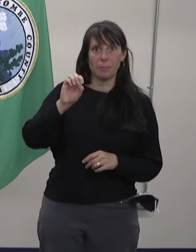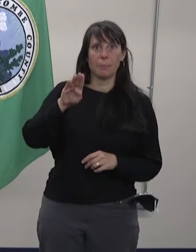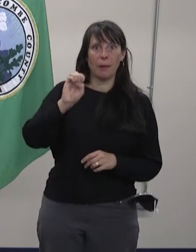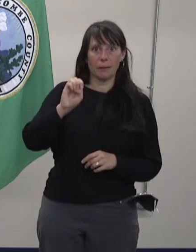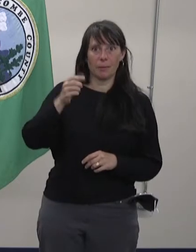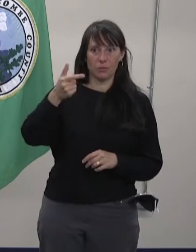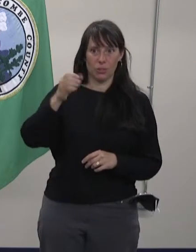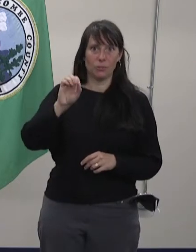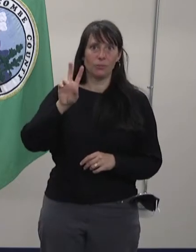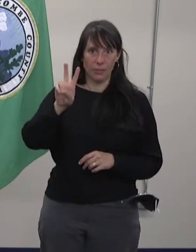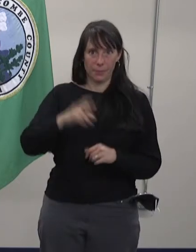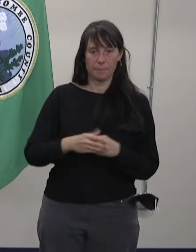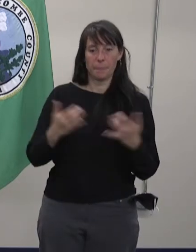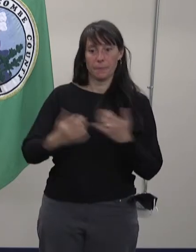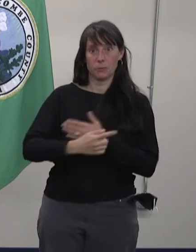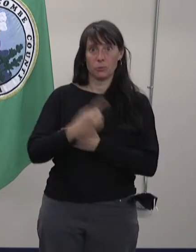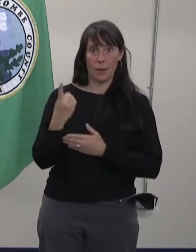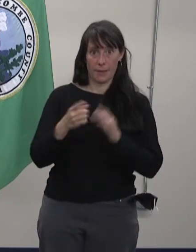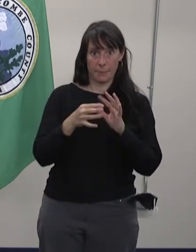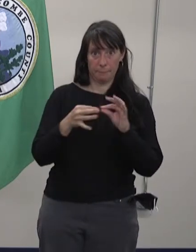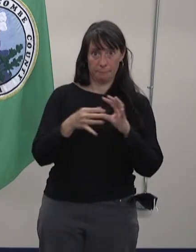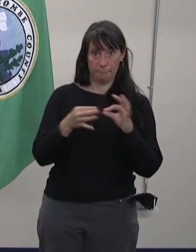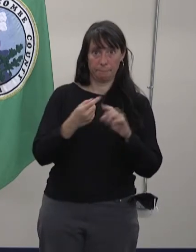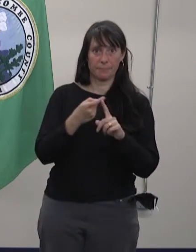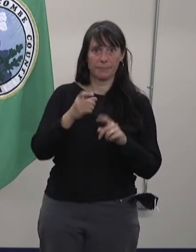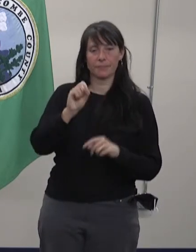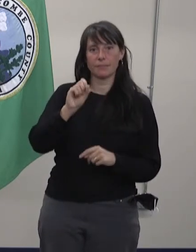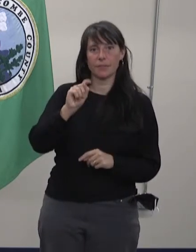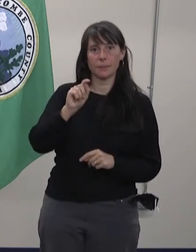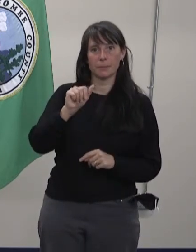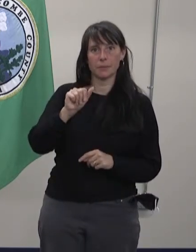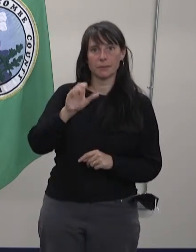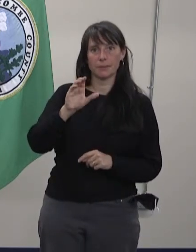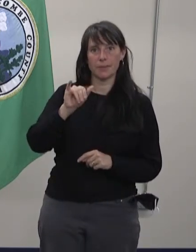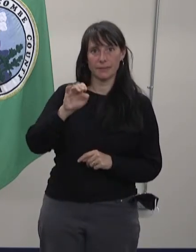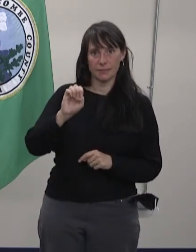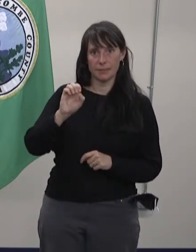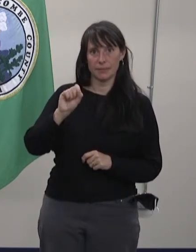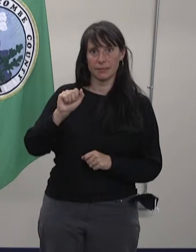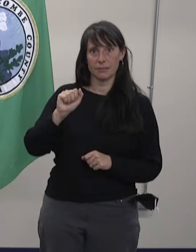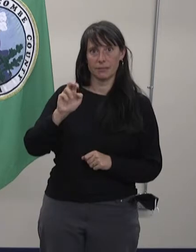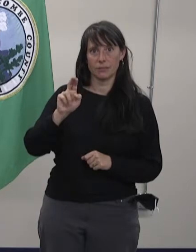Today's update is provided by Stacey Saunders, Buncombe County Public Health Director.